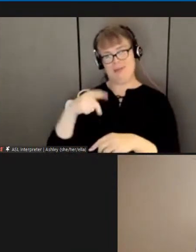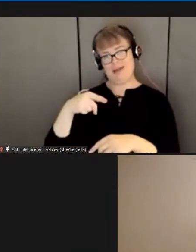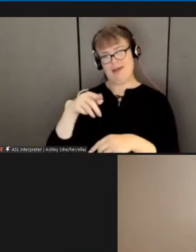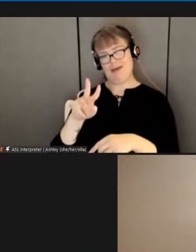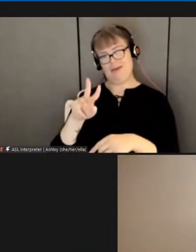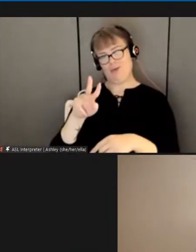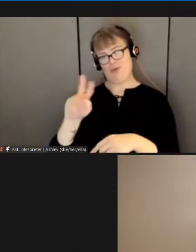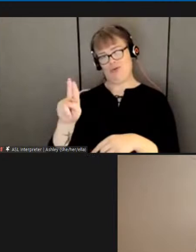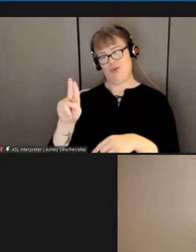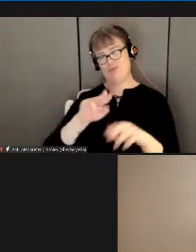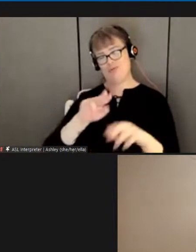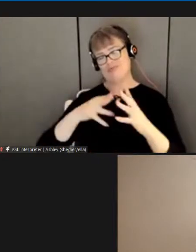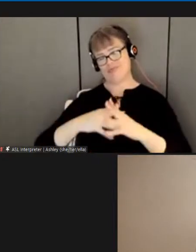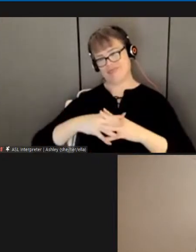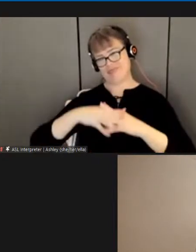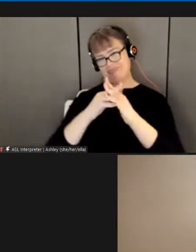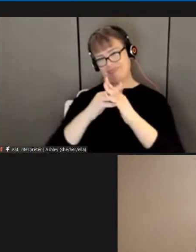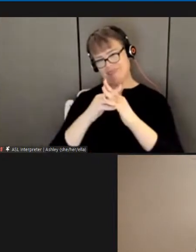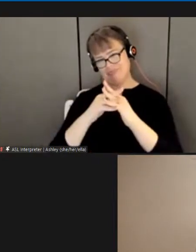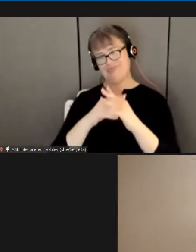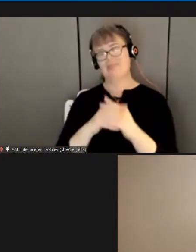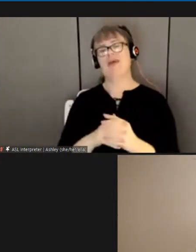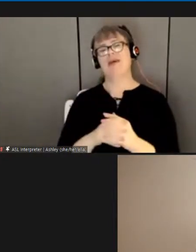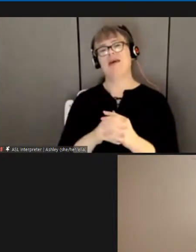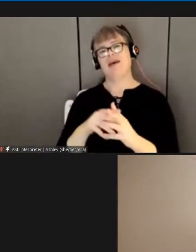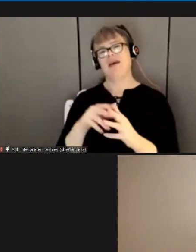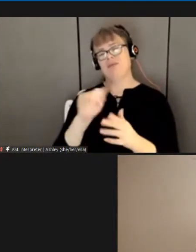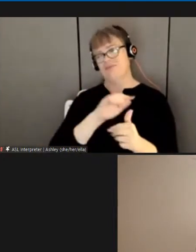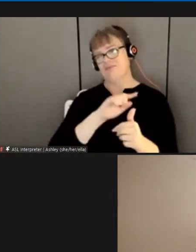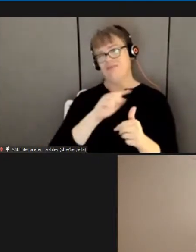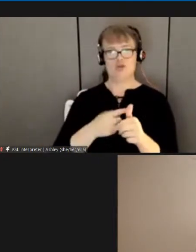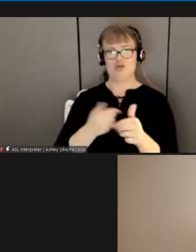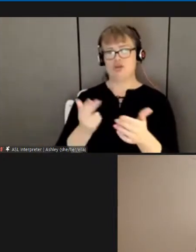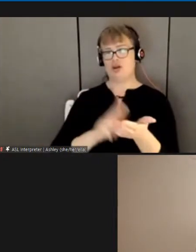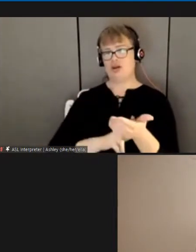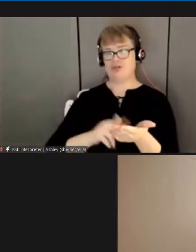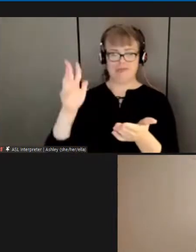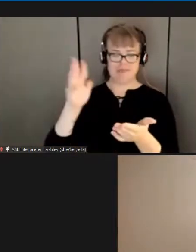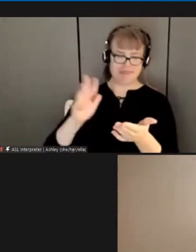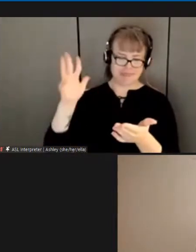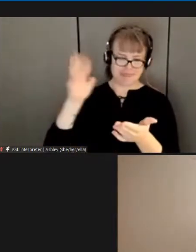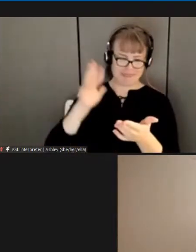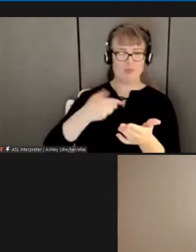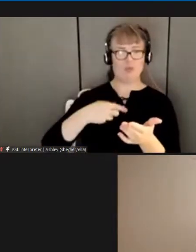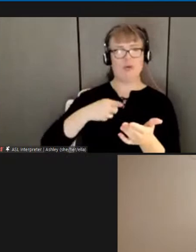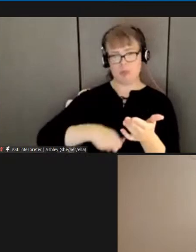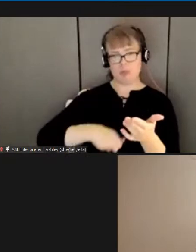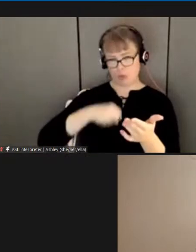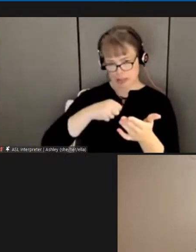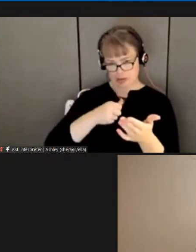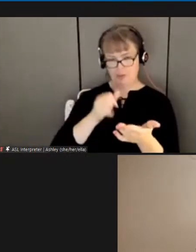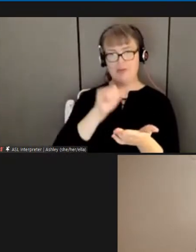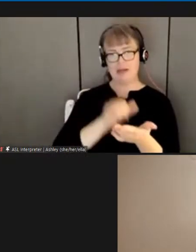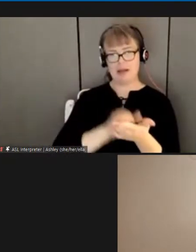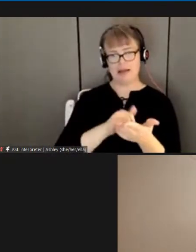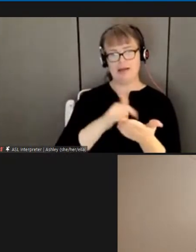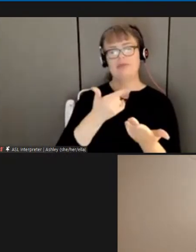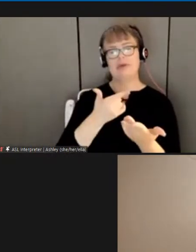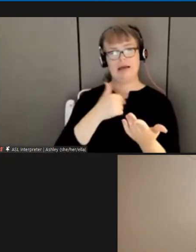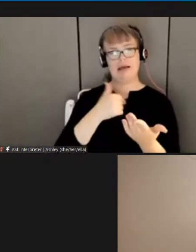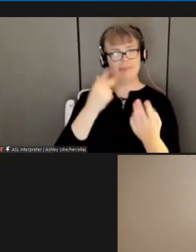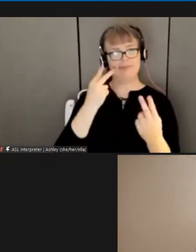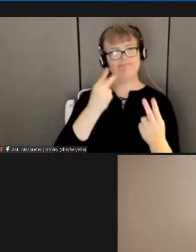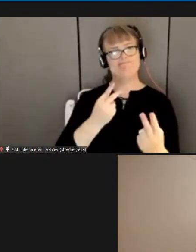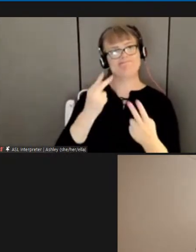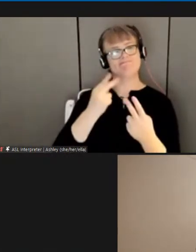a contract as well and um very proud of that and i'm remembering back in